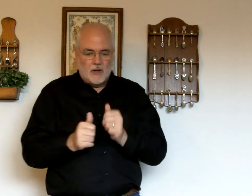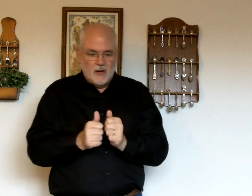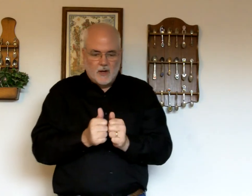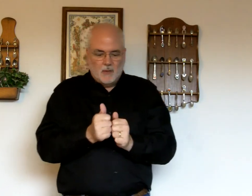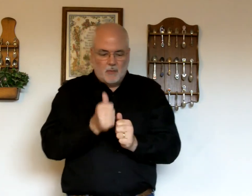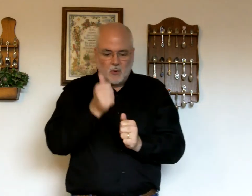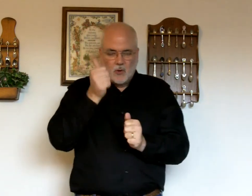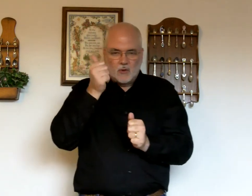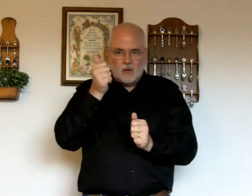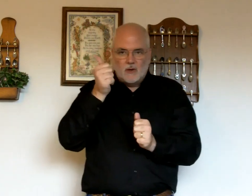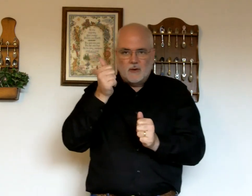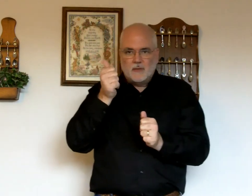Pure.